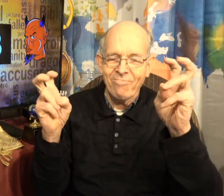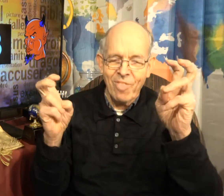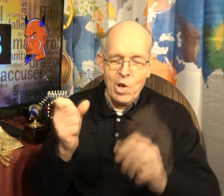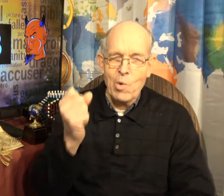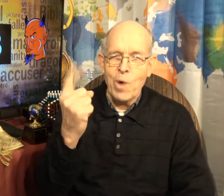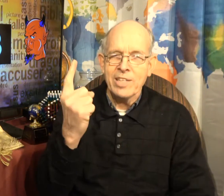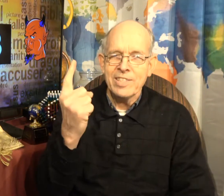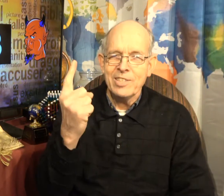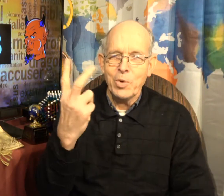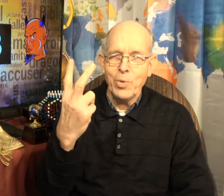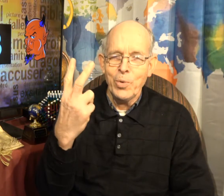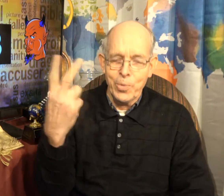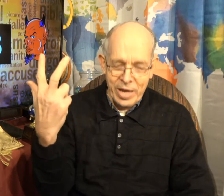One, two, three.